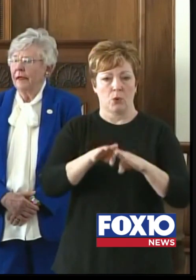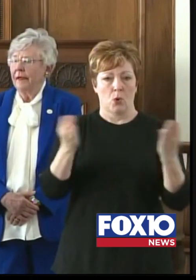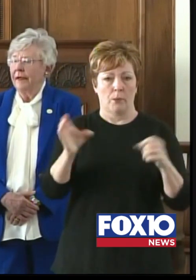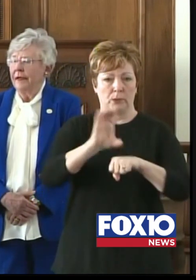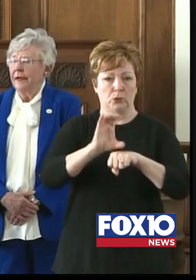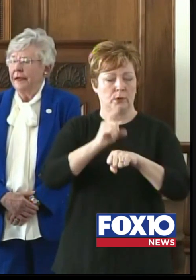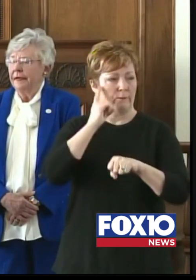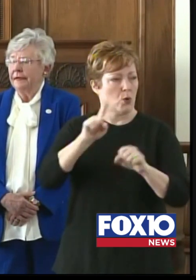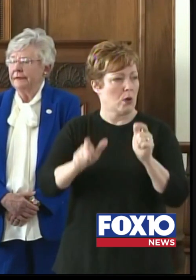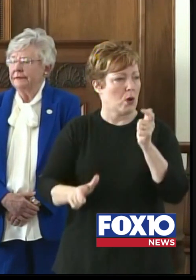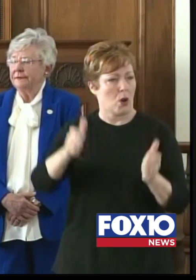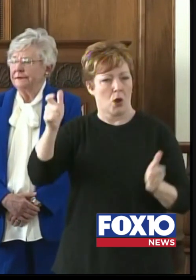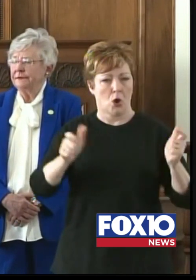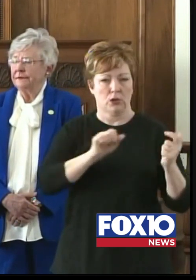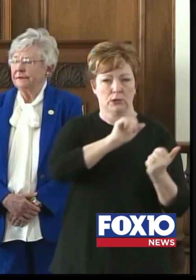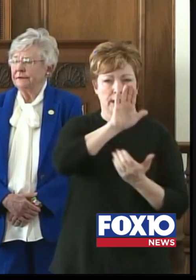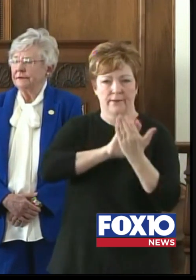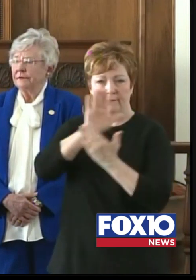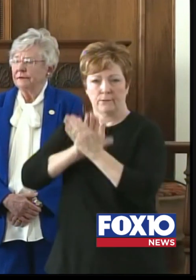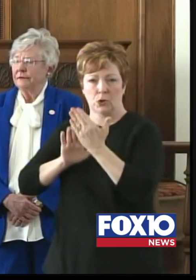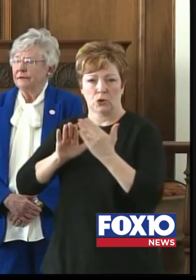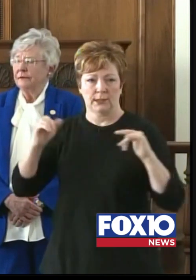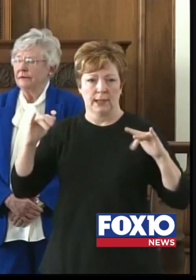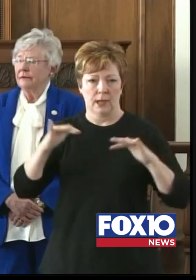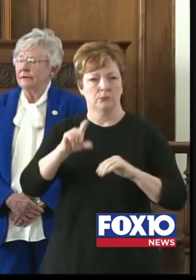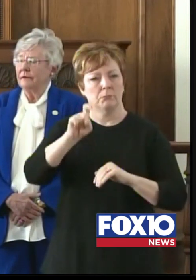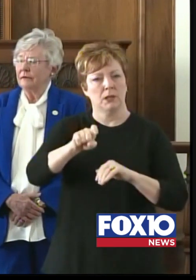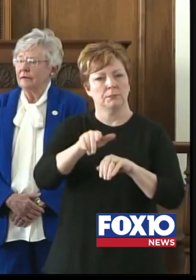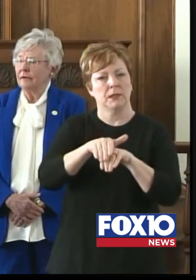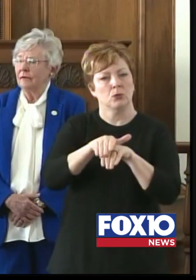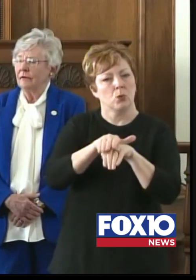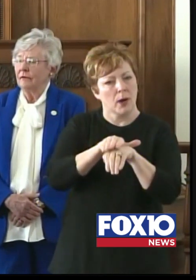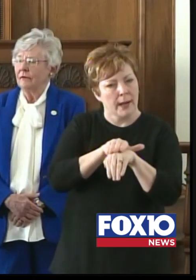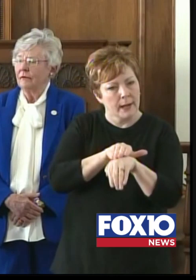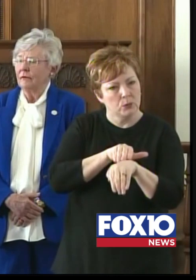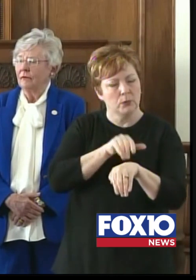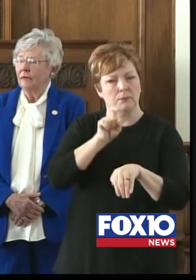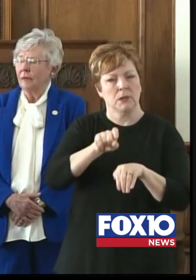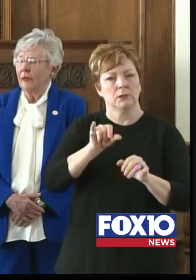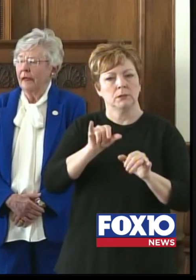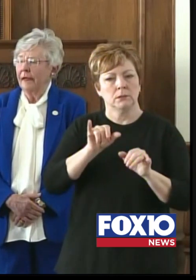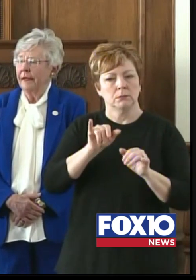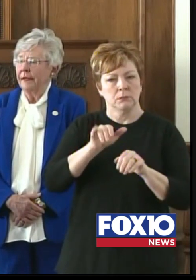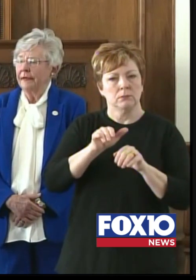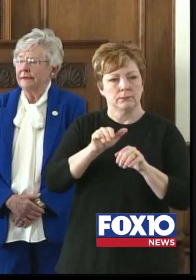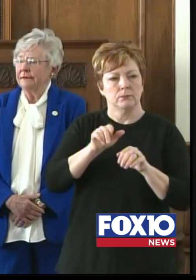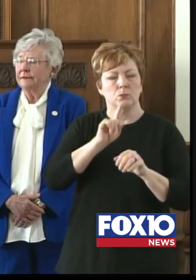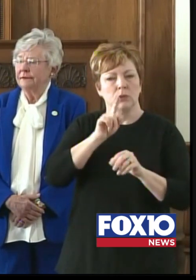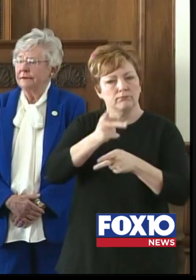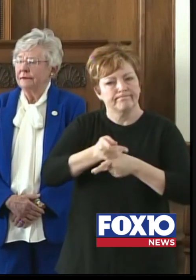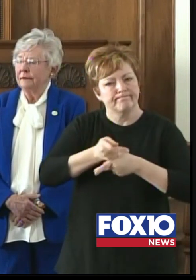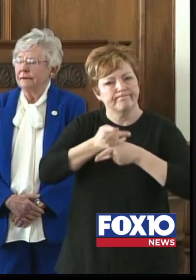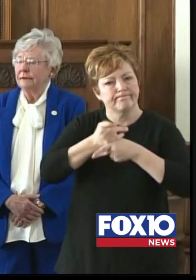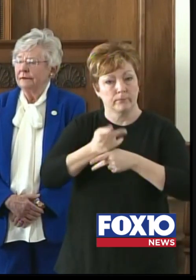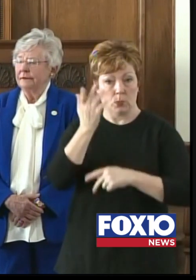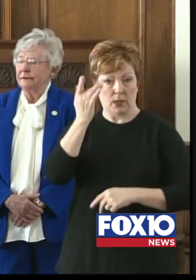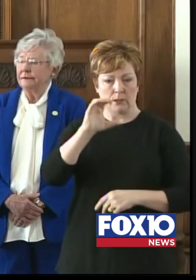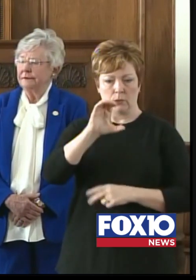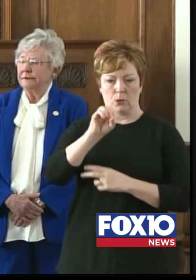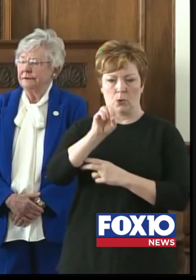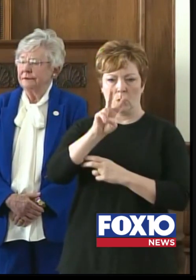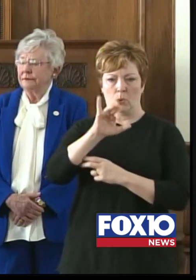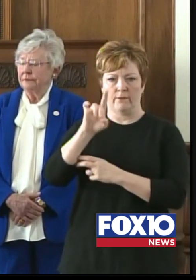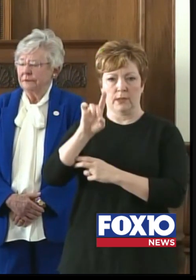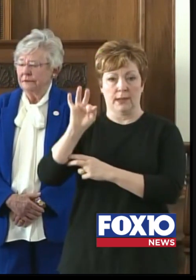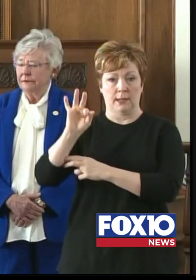person gatherings must proceed gradually and in a measured fashion because COVID-19 has proven